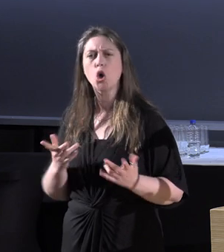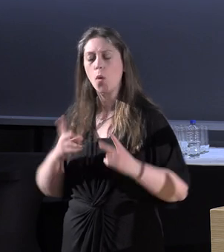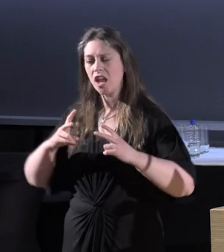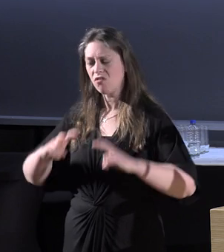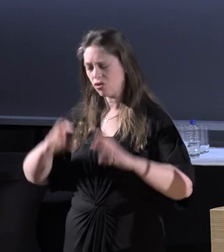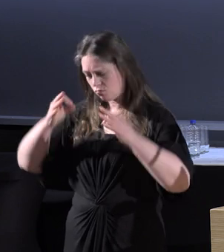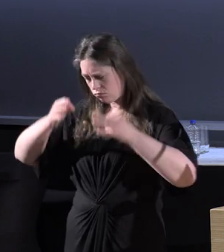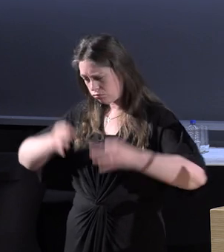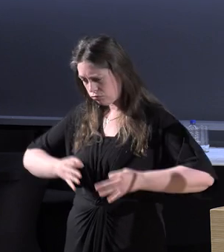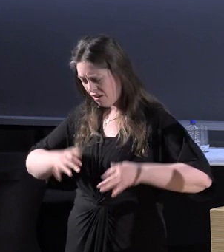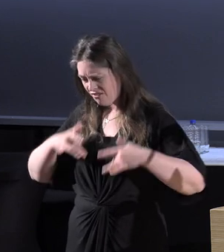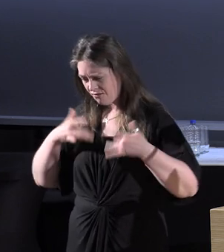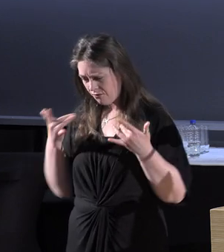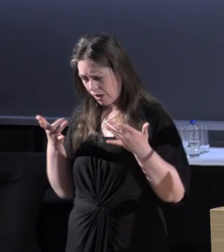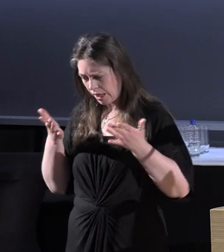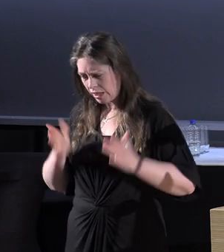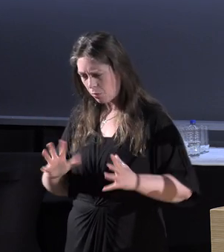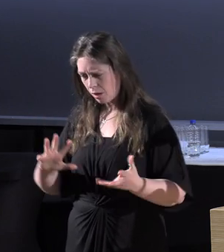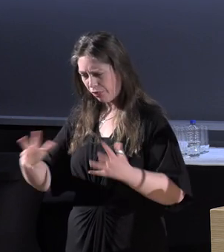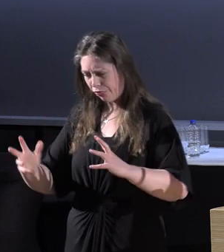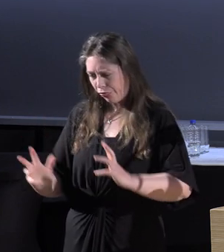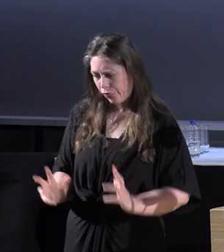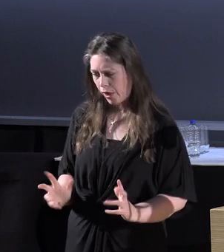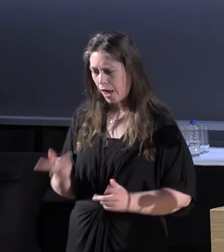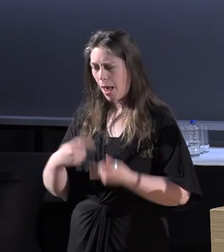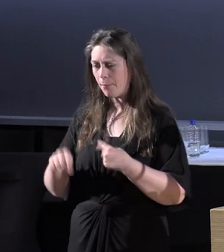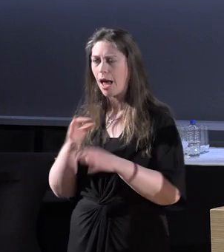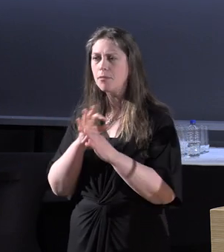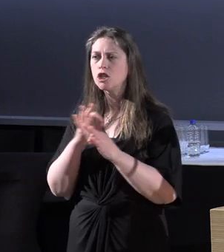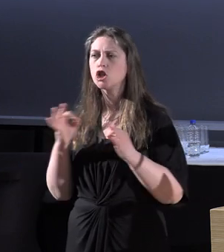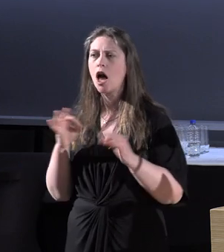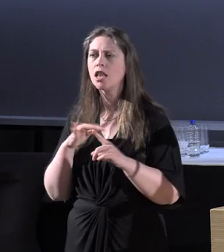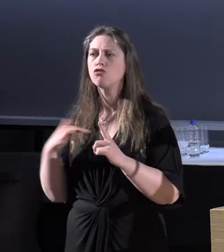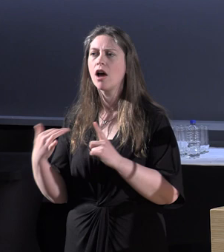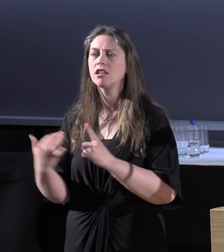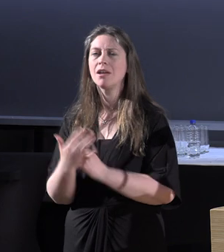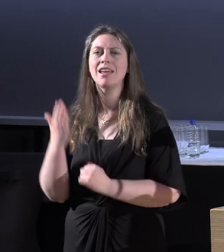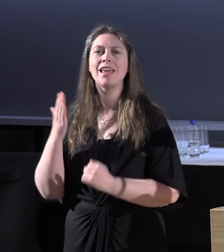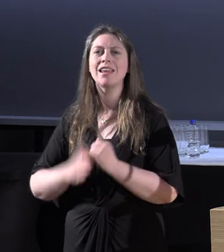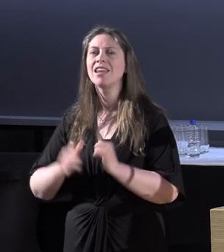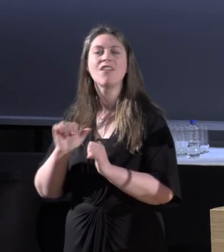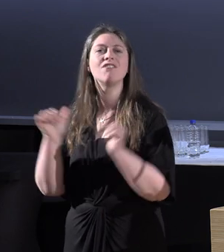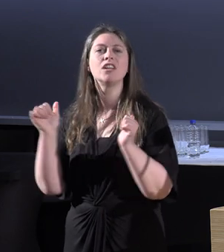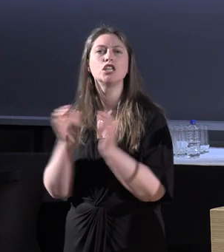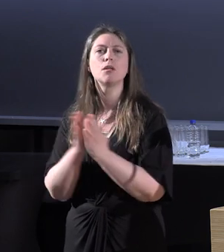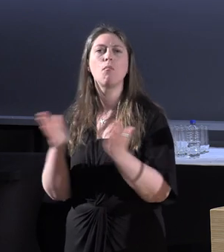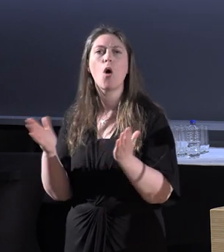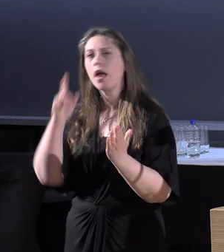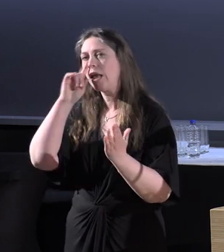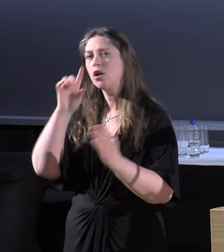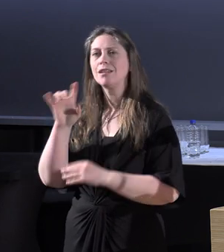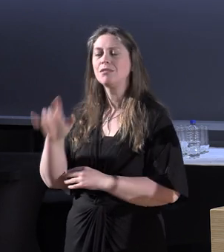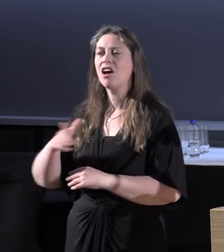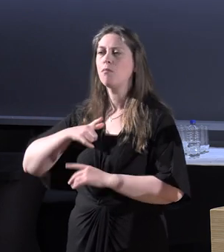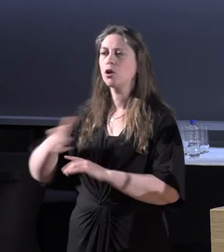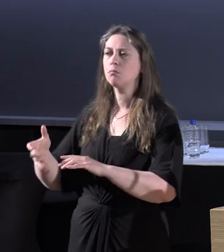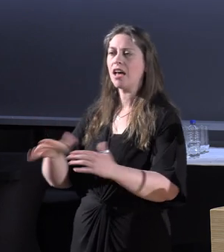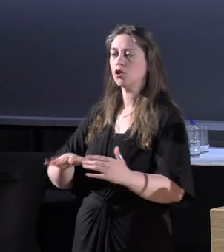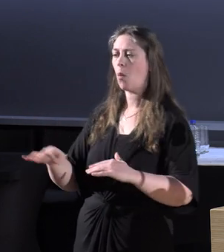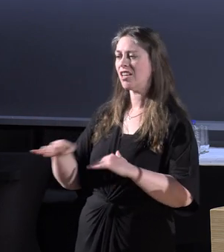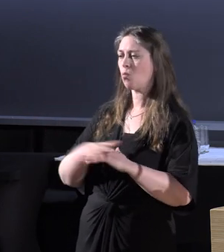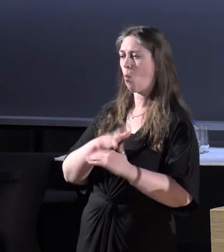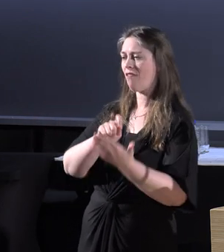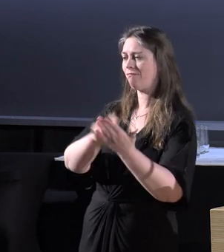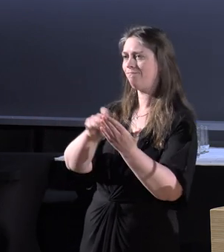gave way and became silent around him. He never finished the book. His wife had to finish it because he passed away. But it is a